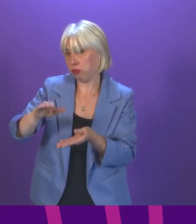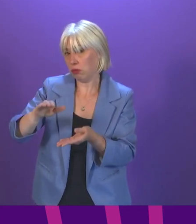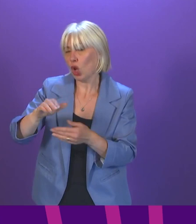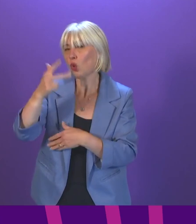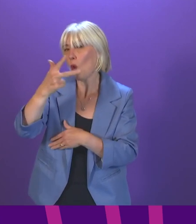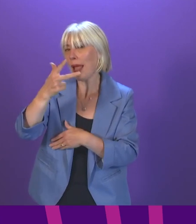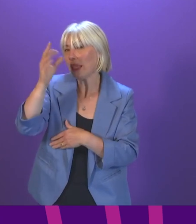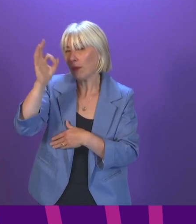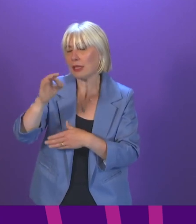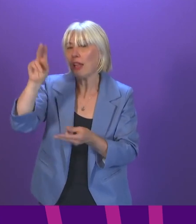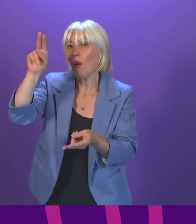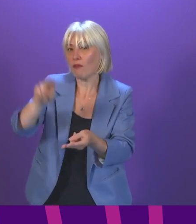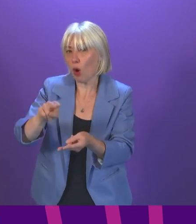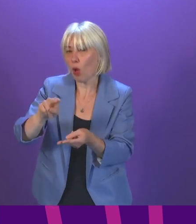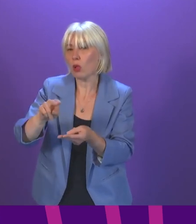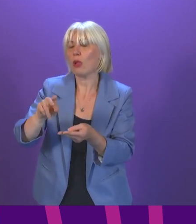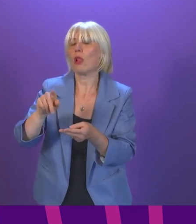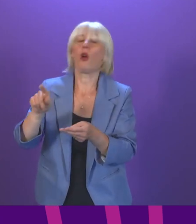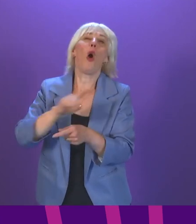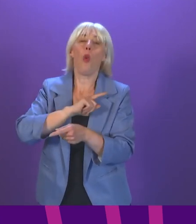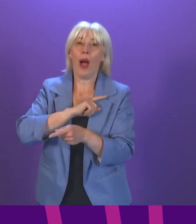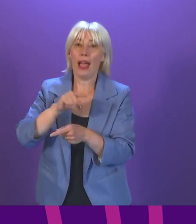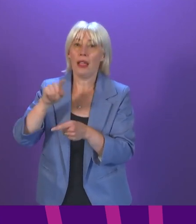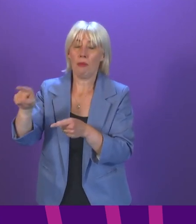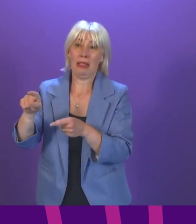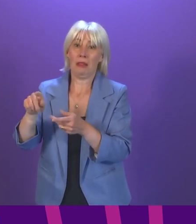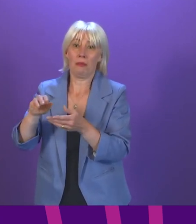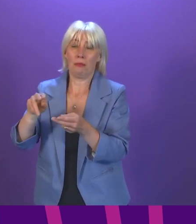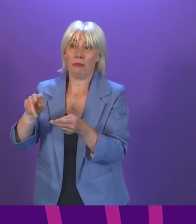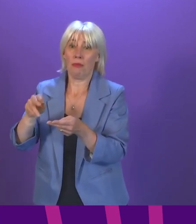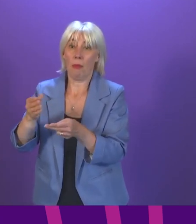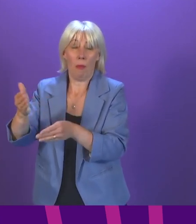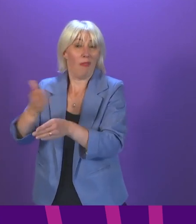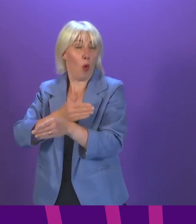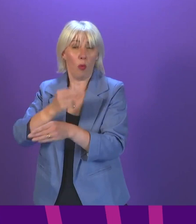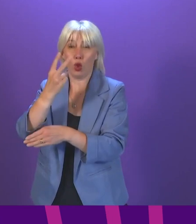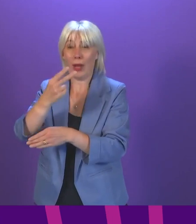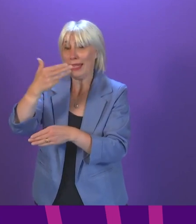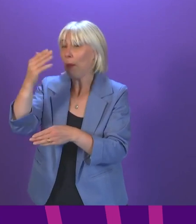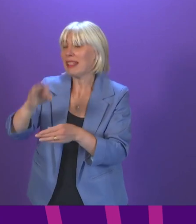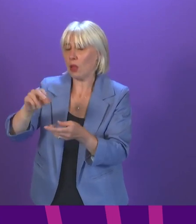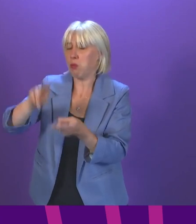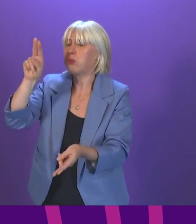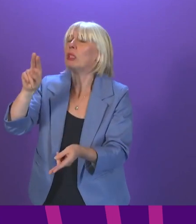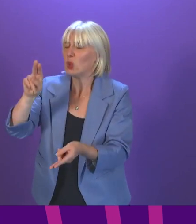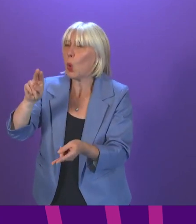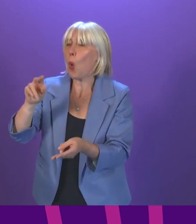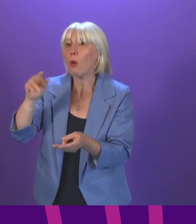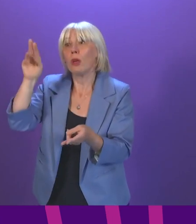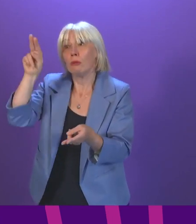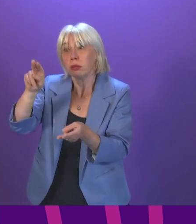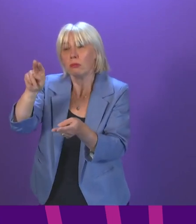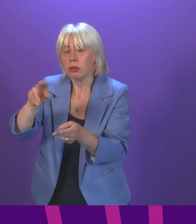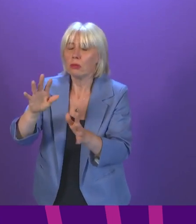% compares to an increase in that age group of 29% in the previous week. So we can take from